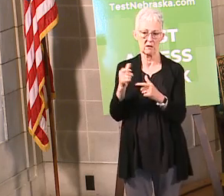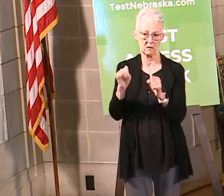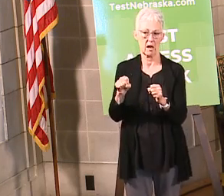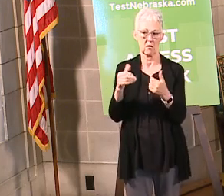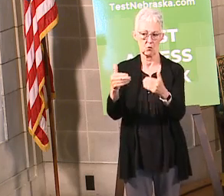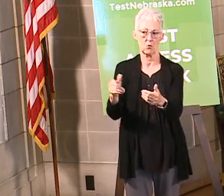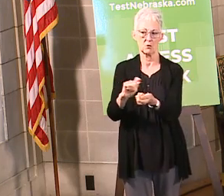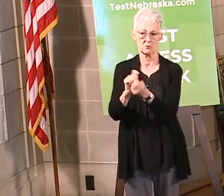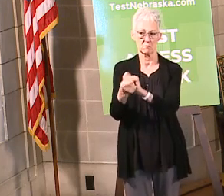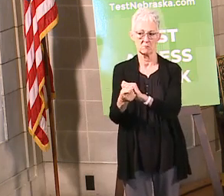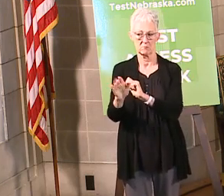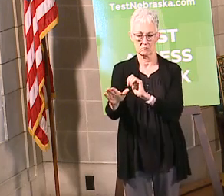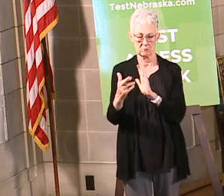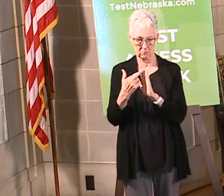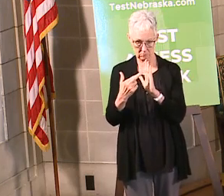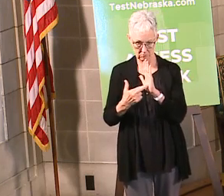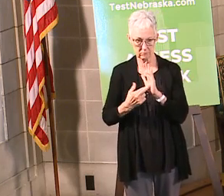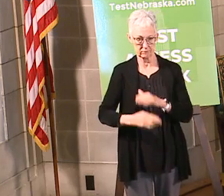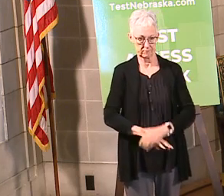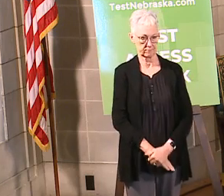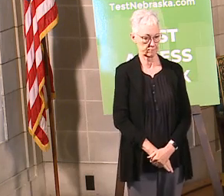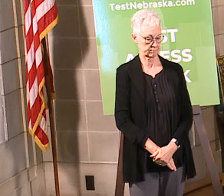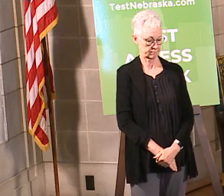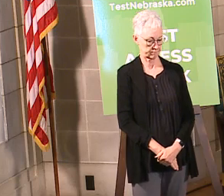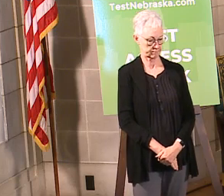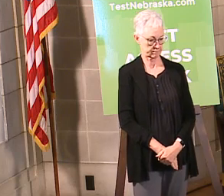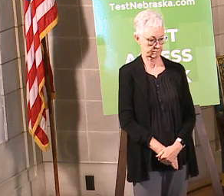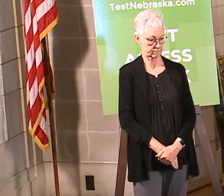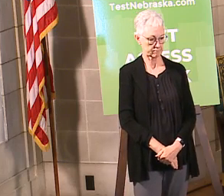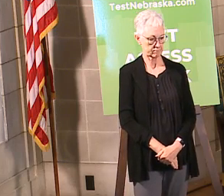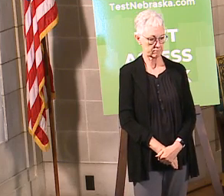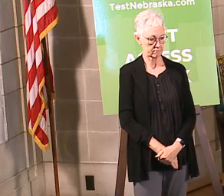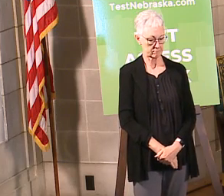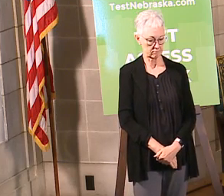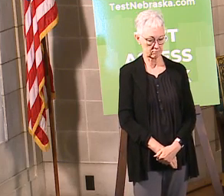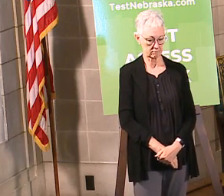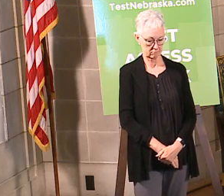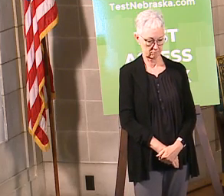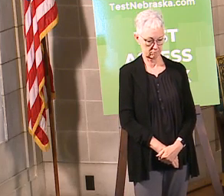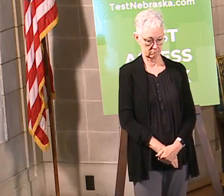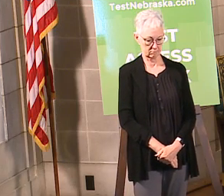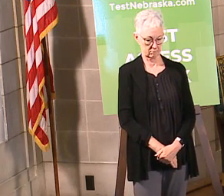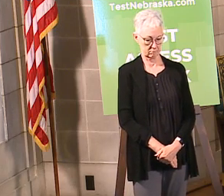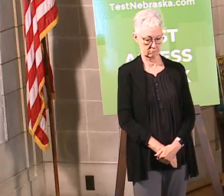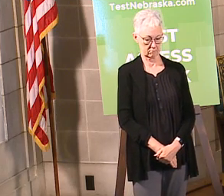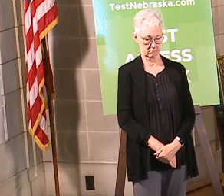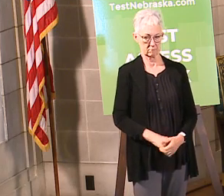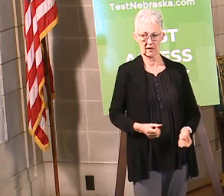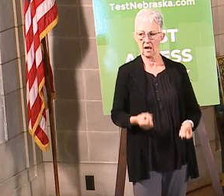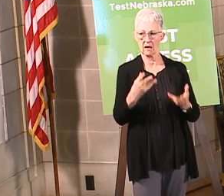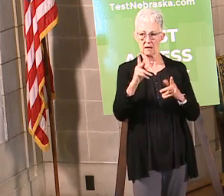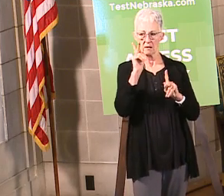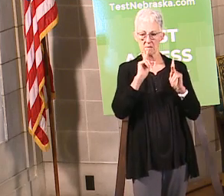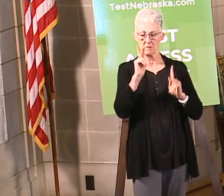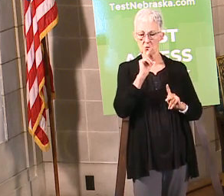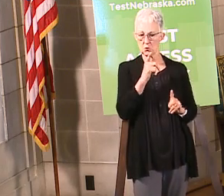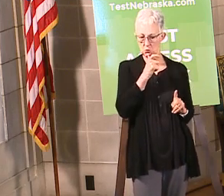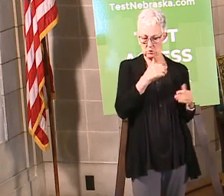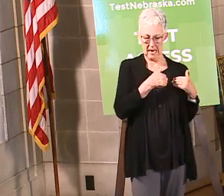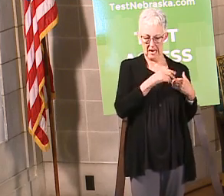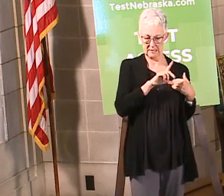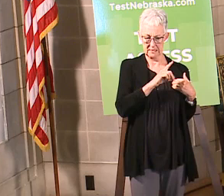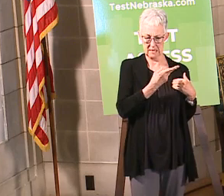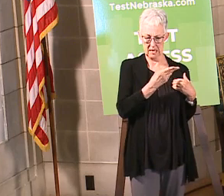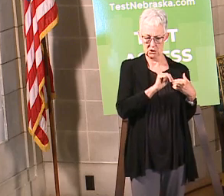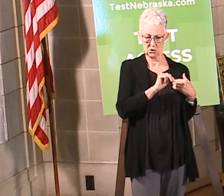Paul Hamill, Omaha World Herald. How many people via Test Nebraska who indicated that they have symptoms have been tested positive? So Paul asked this